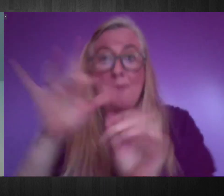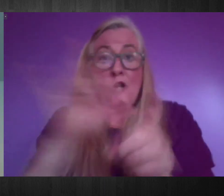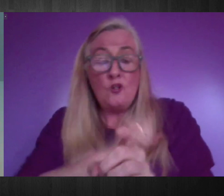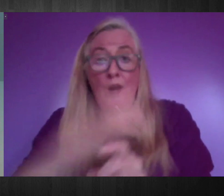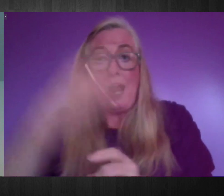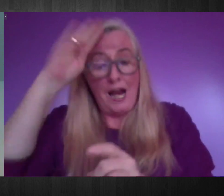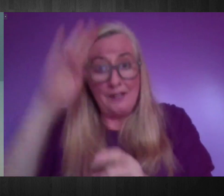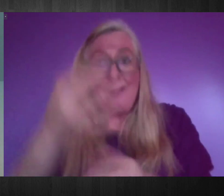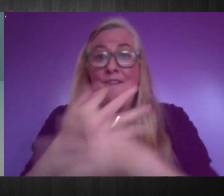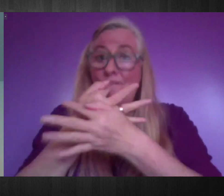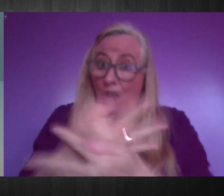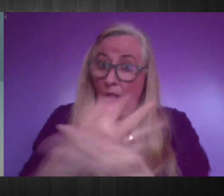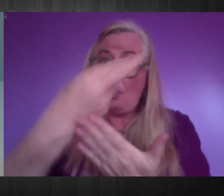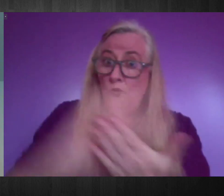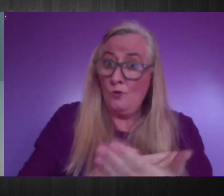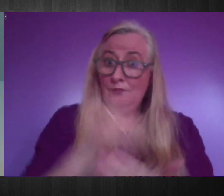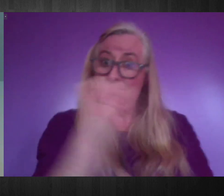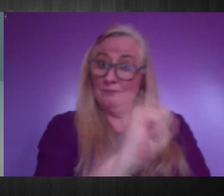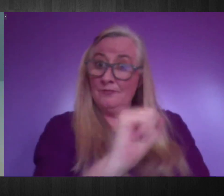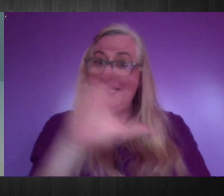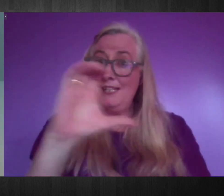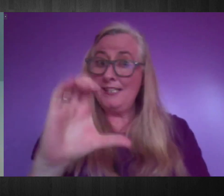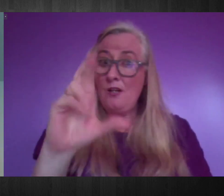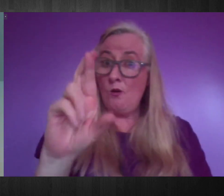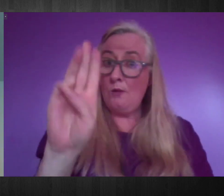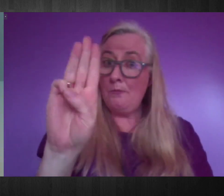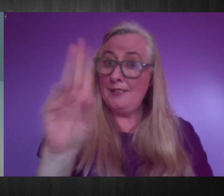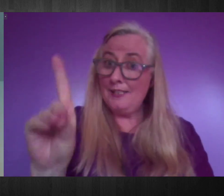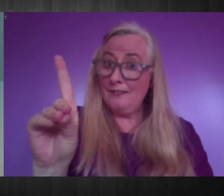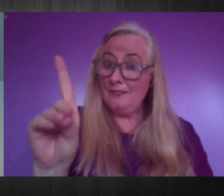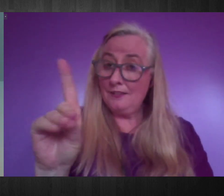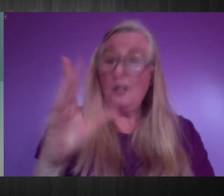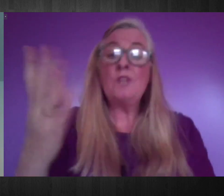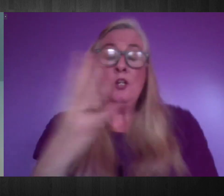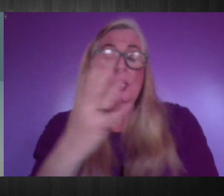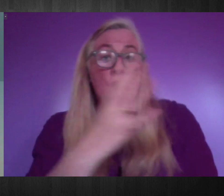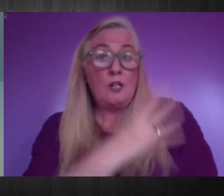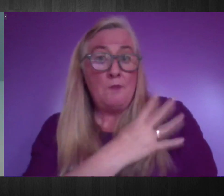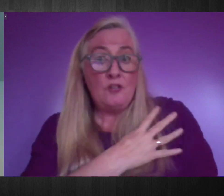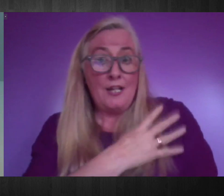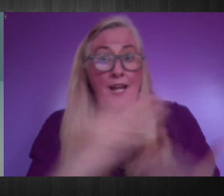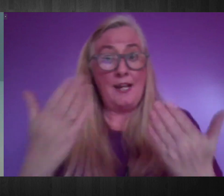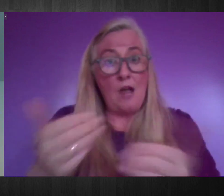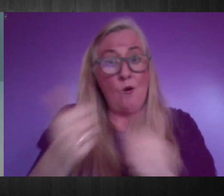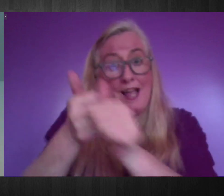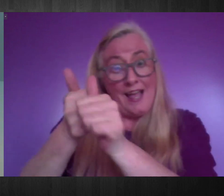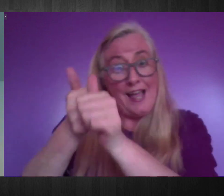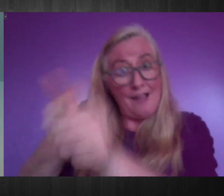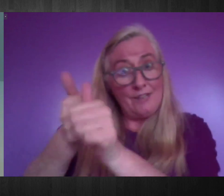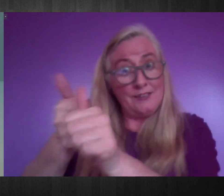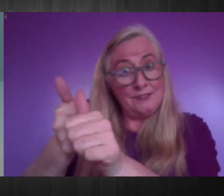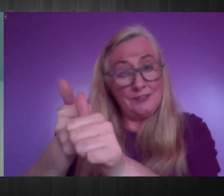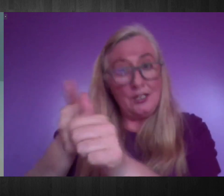with the CRPD. The Commission is advocating for the response to COVID